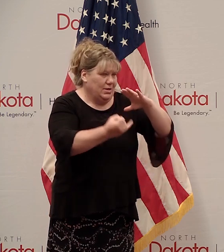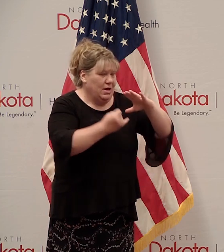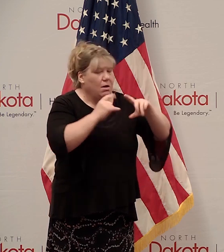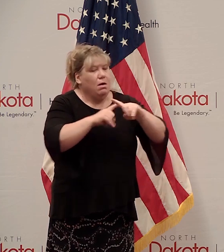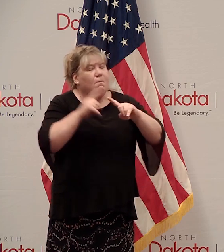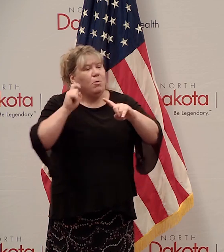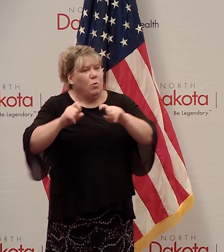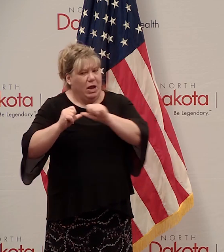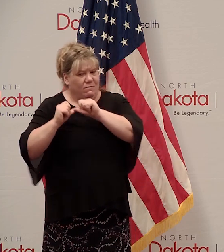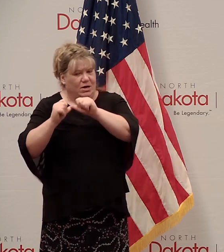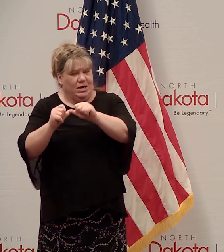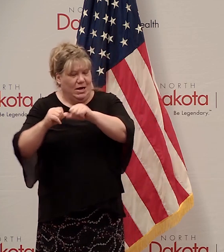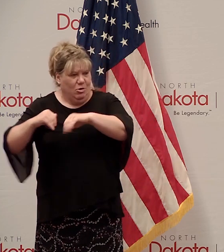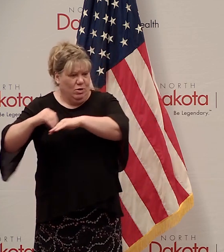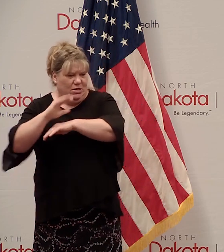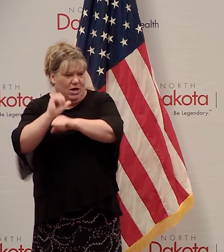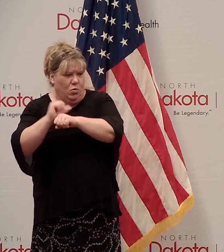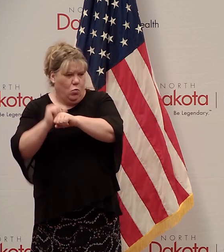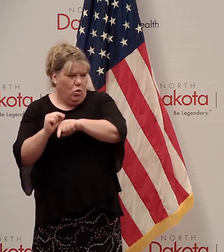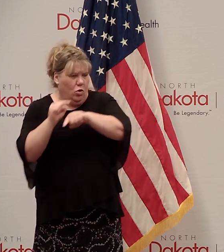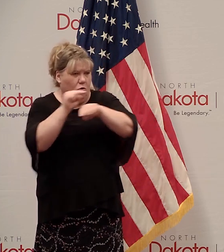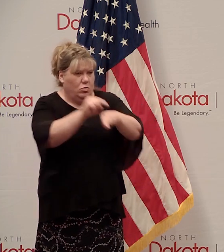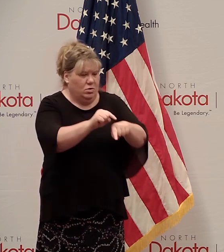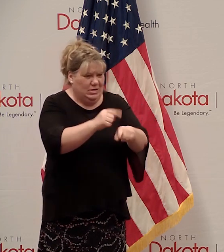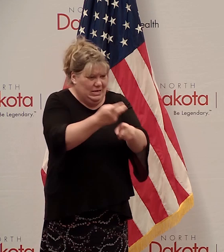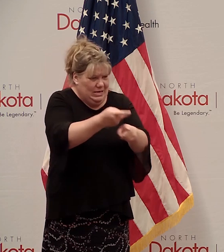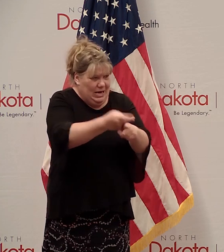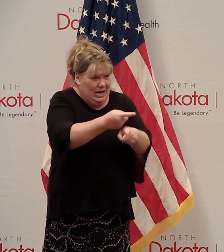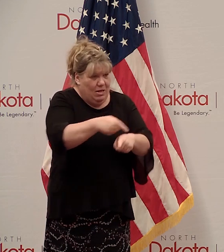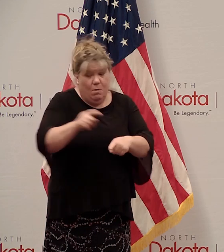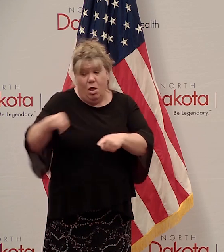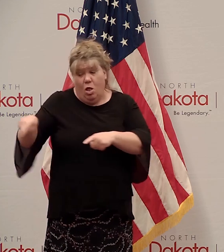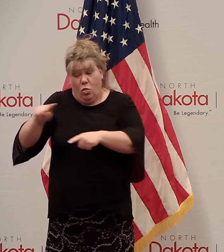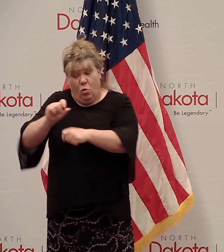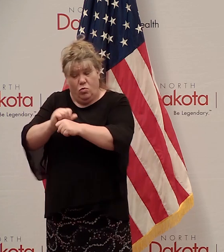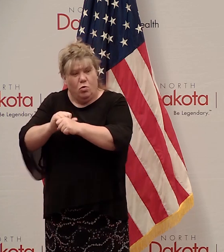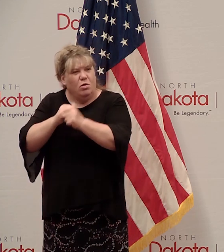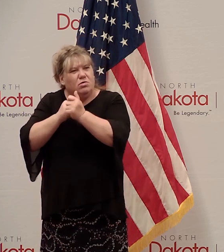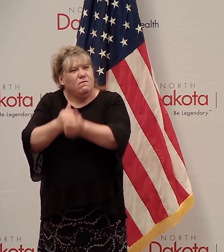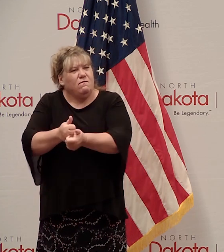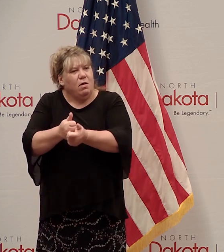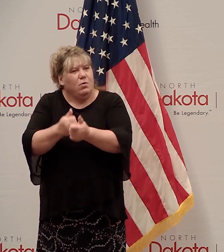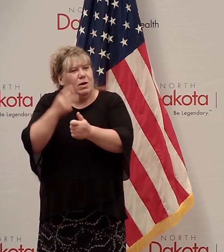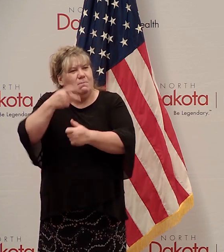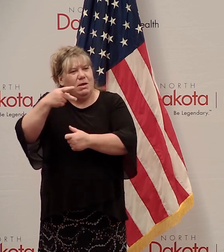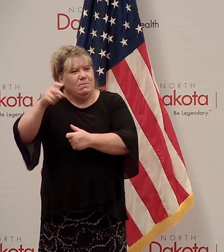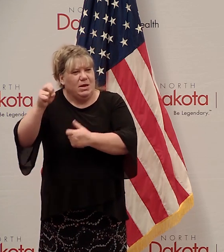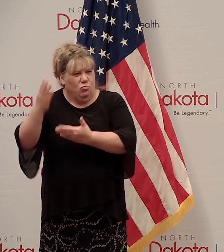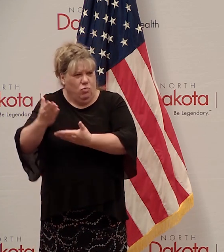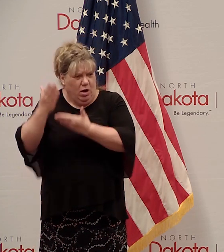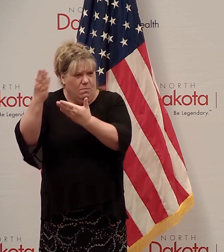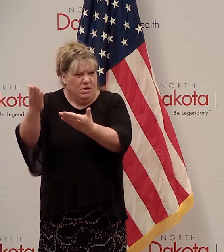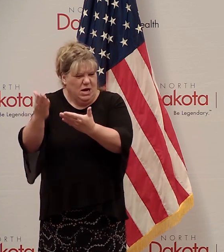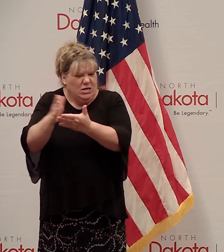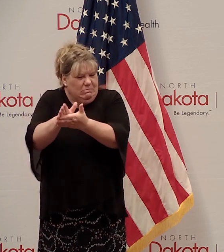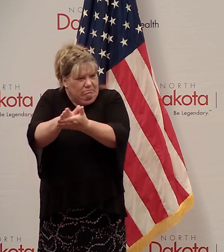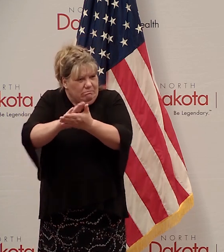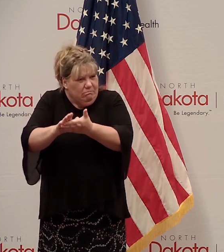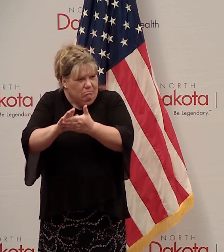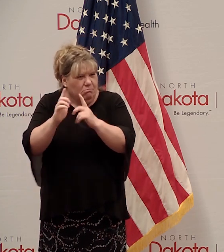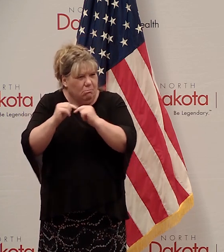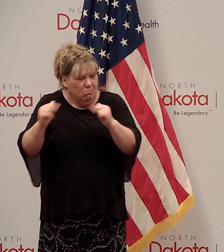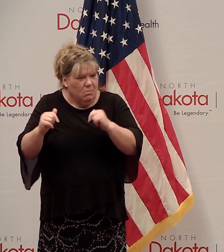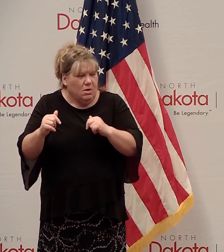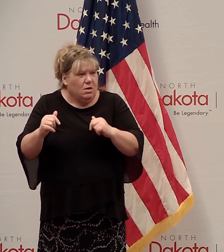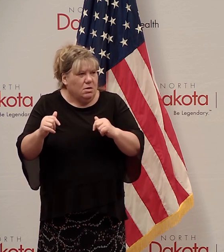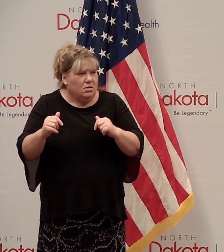continue to send workers out there. And those workers are following the PPE recommendations and the sanitation and those type